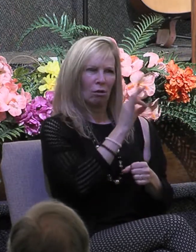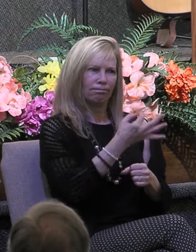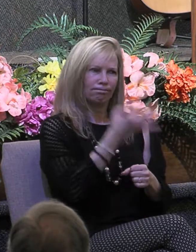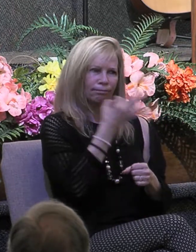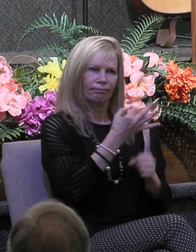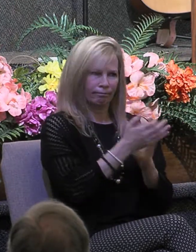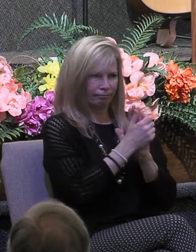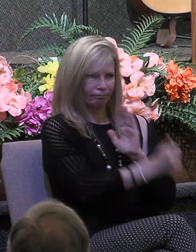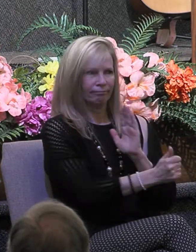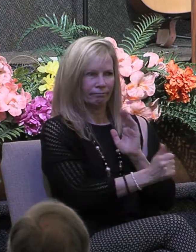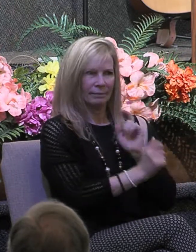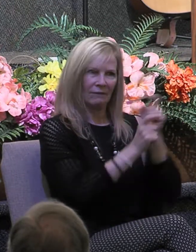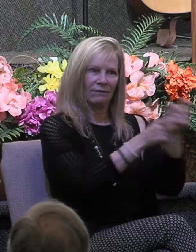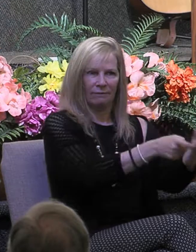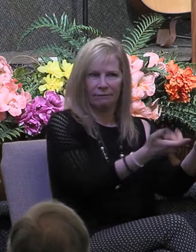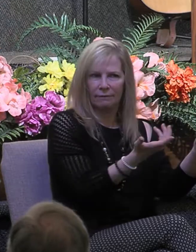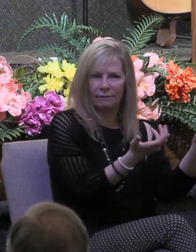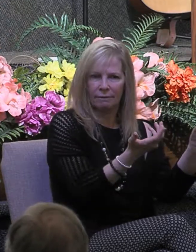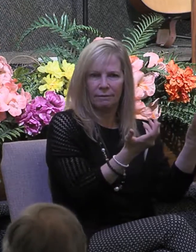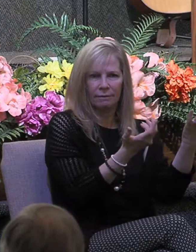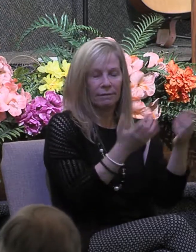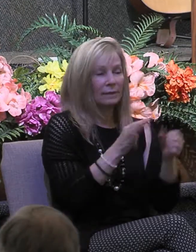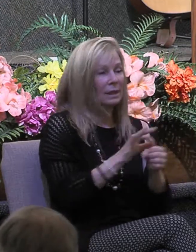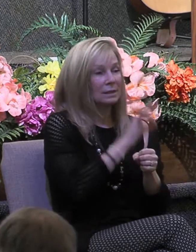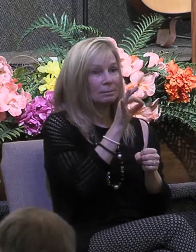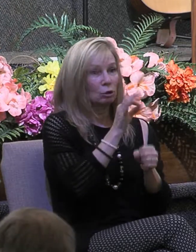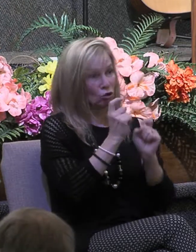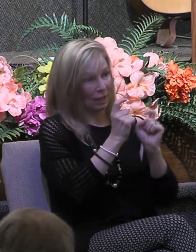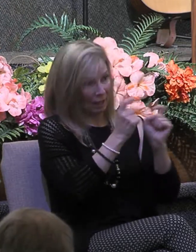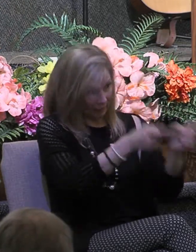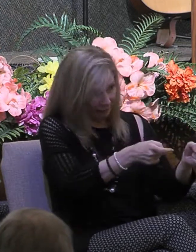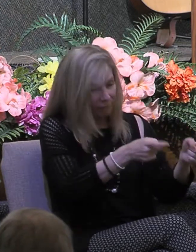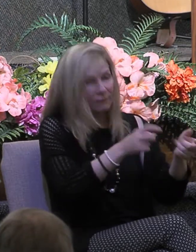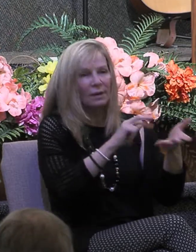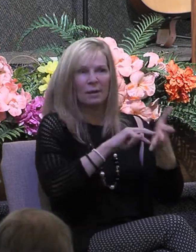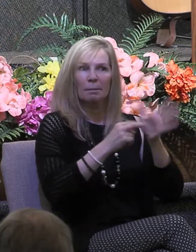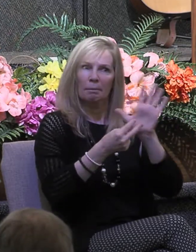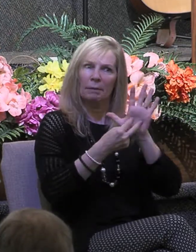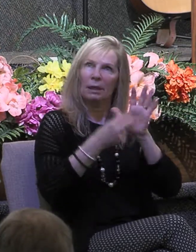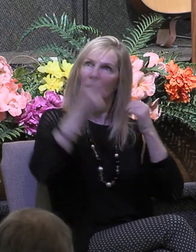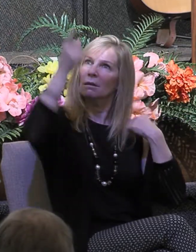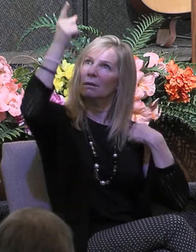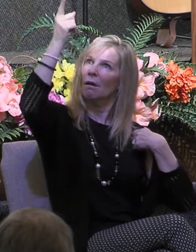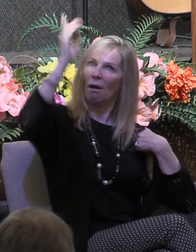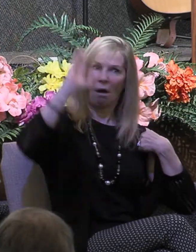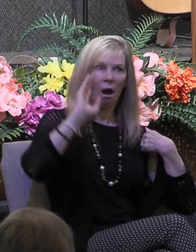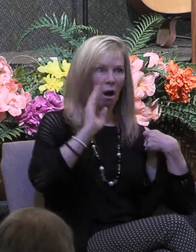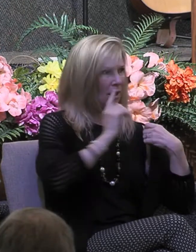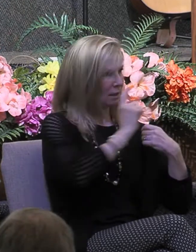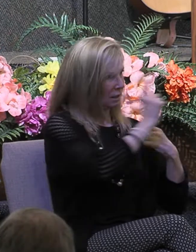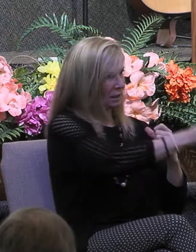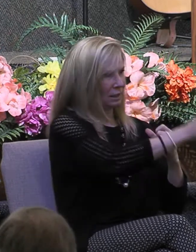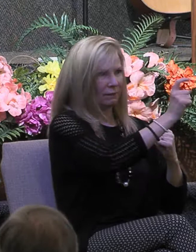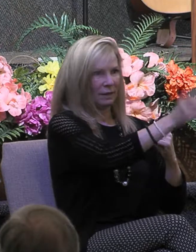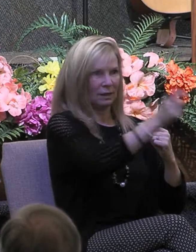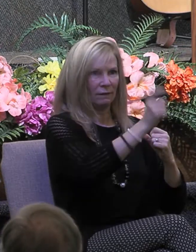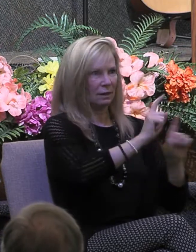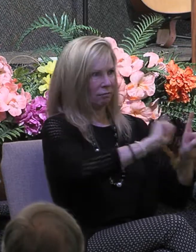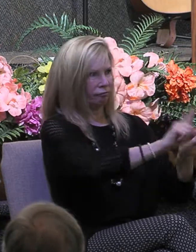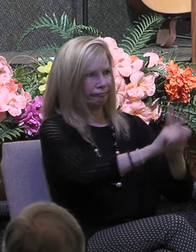spiritual gift? A spiritual gift is a certain gift that God gives believers to help them effectively